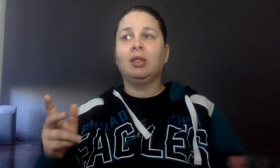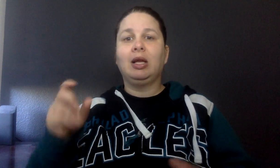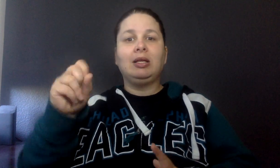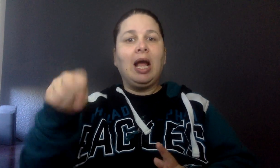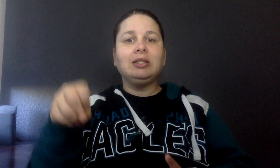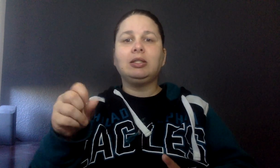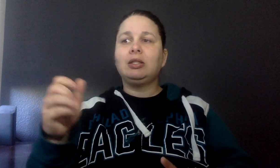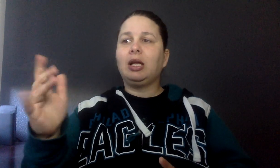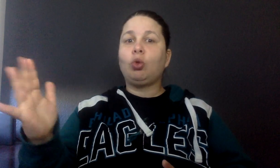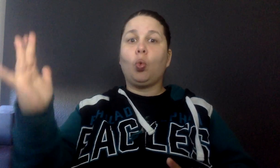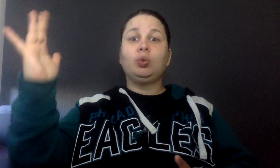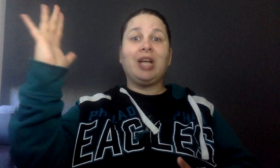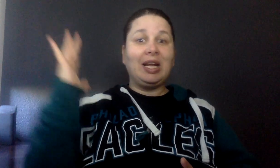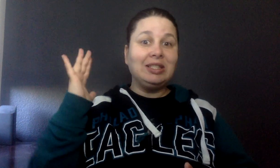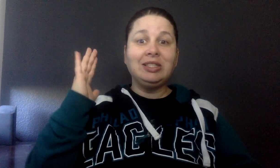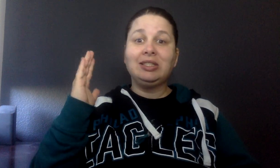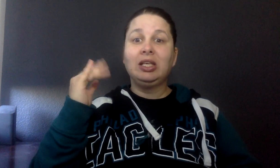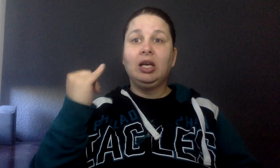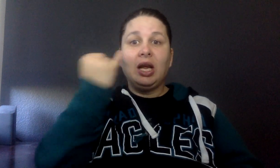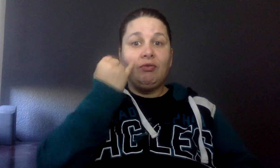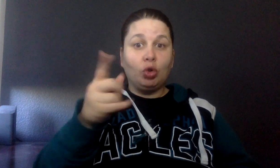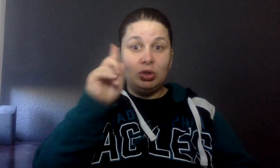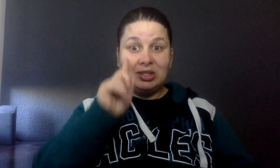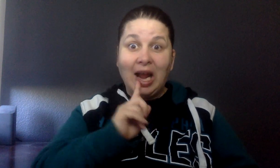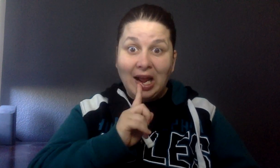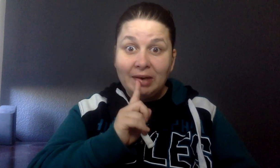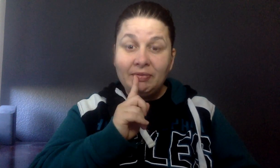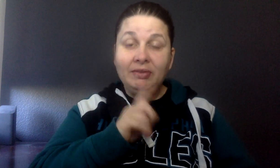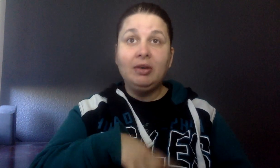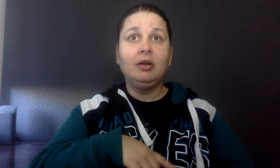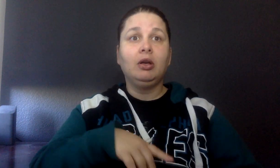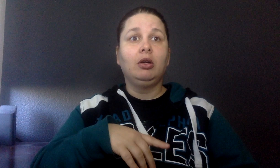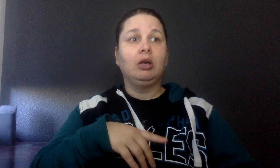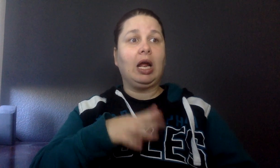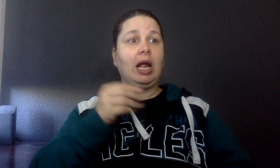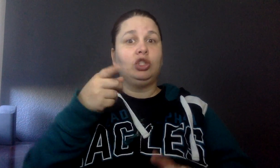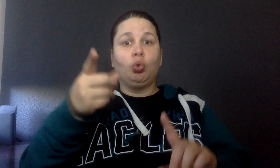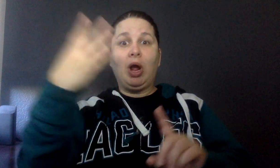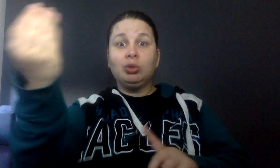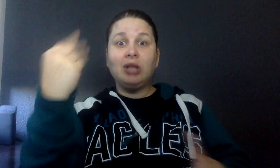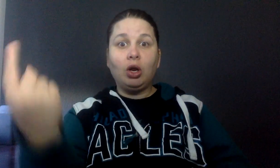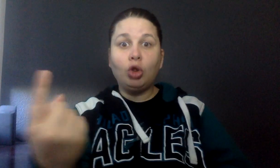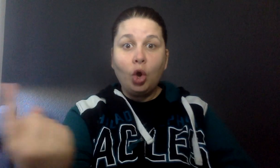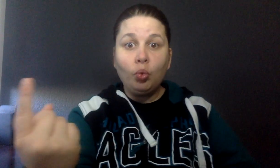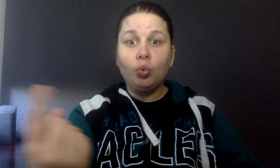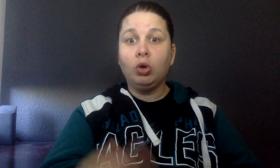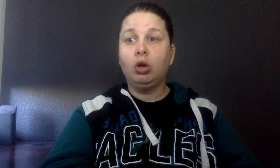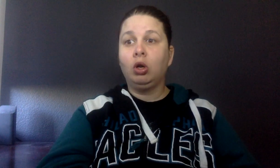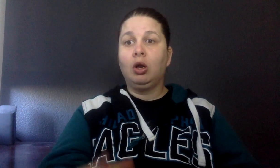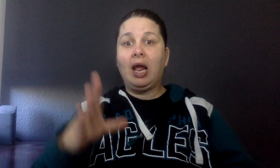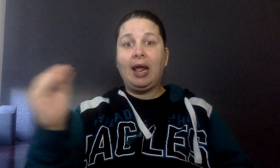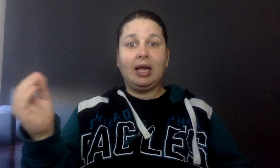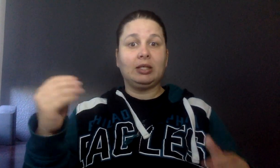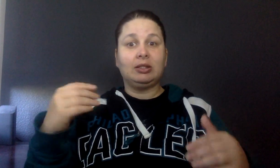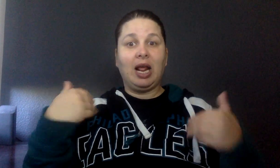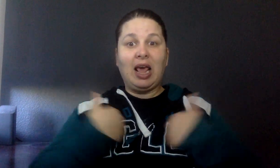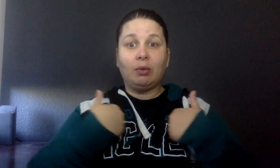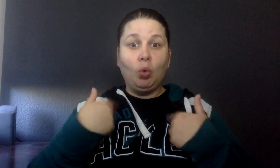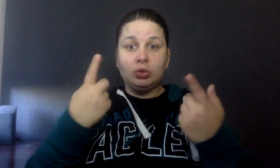Yeah, and the whole day, if you are deaf, and you are outside alone, and I am already